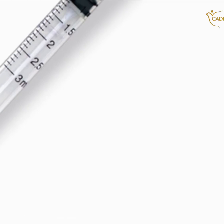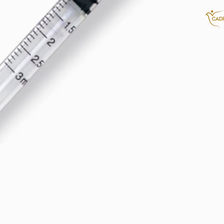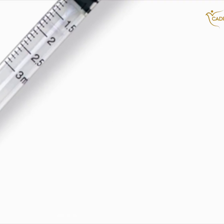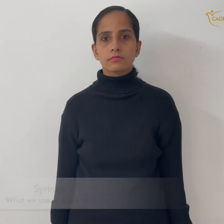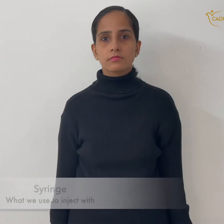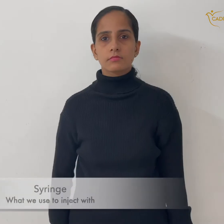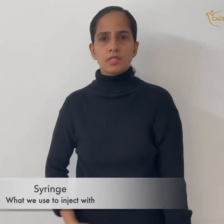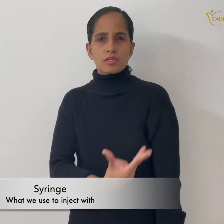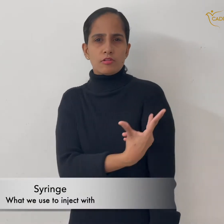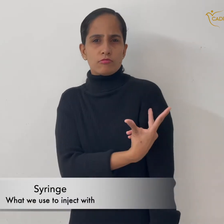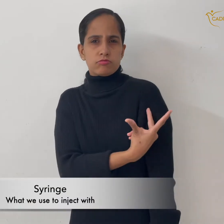syringe